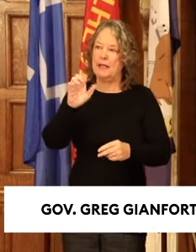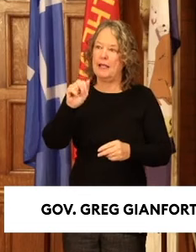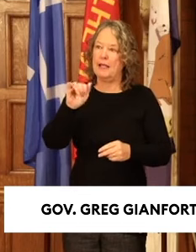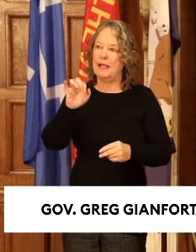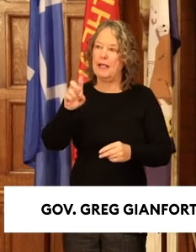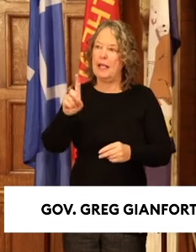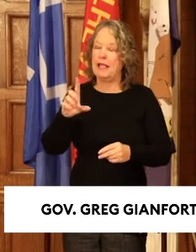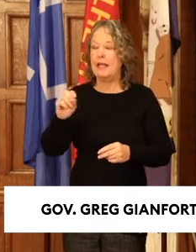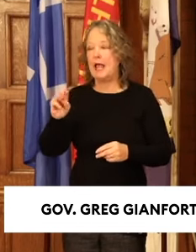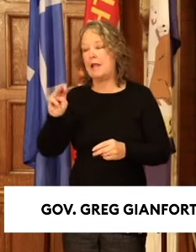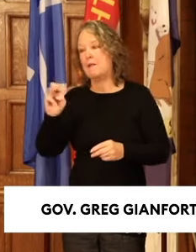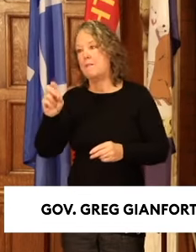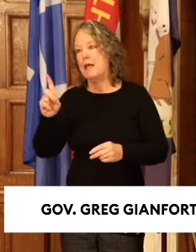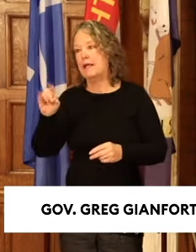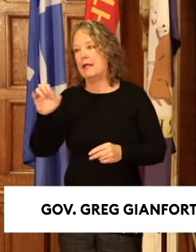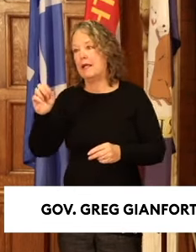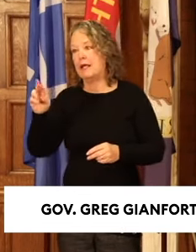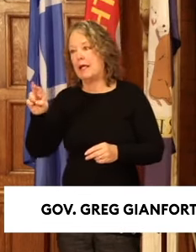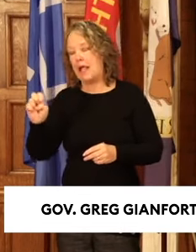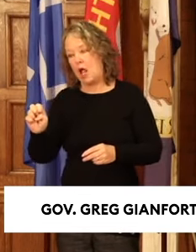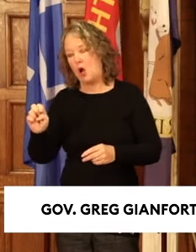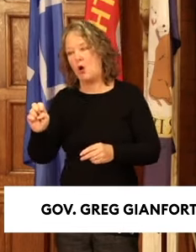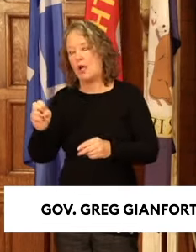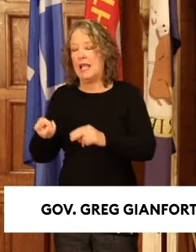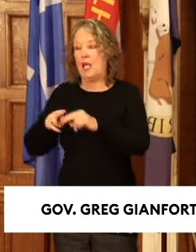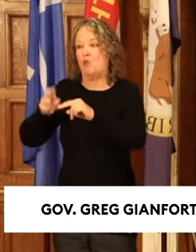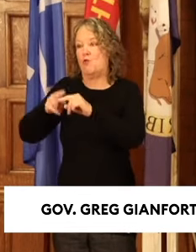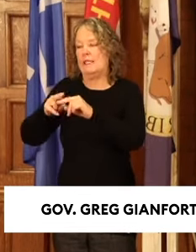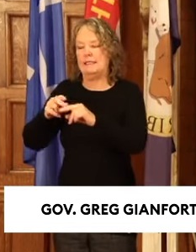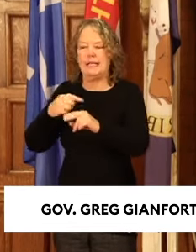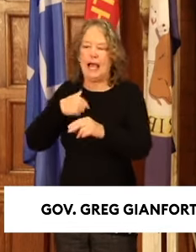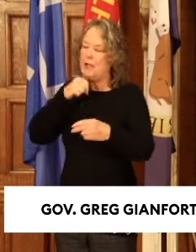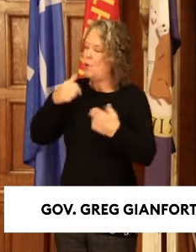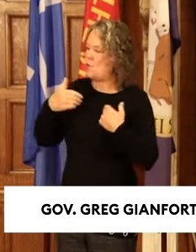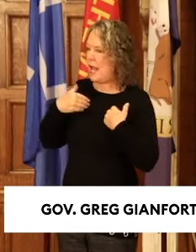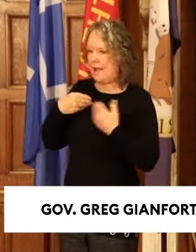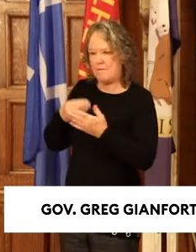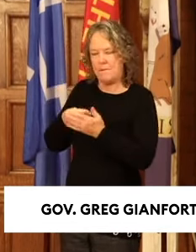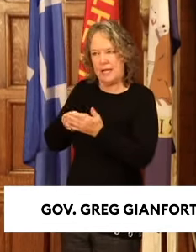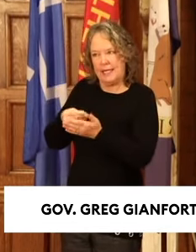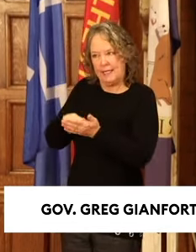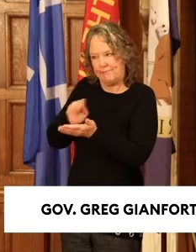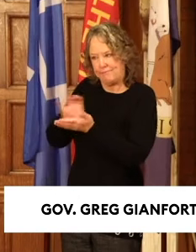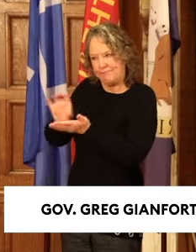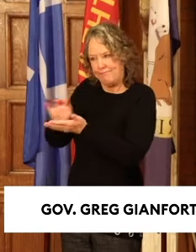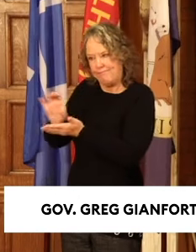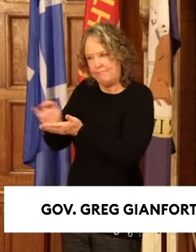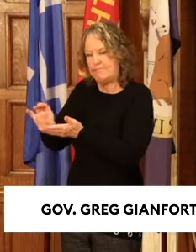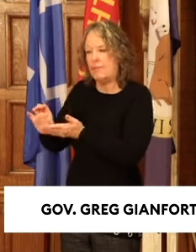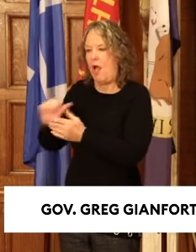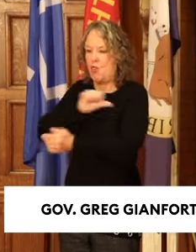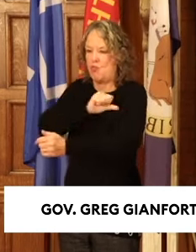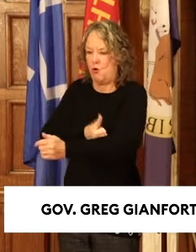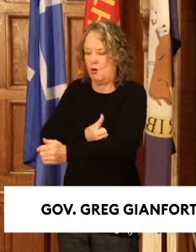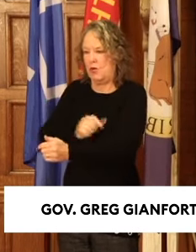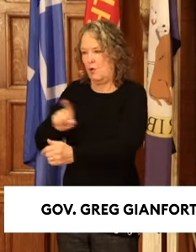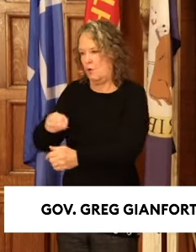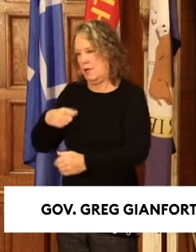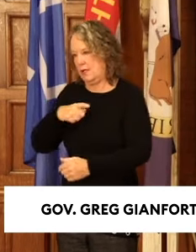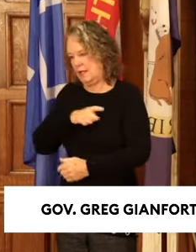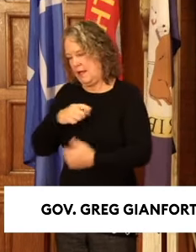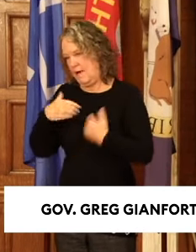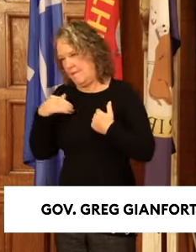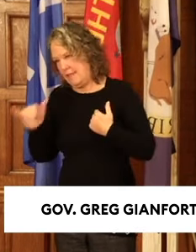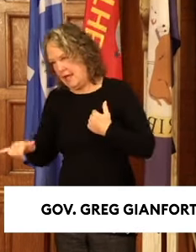Again, I rely on the legislature. I don't have appropriations authority. Only the legislature has that. But we've proposed,